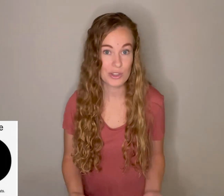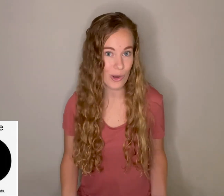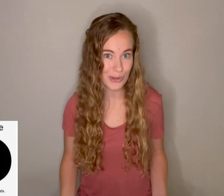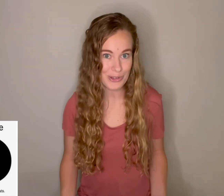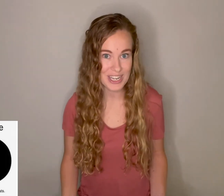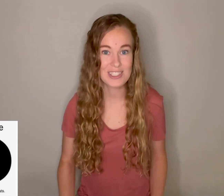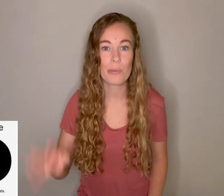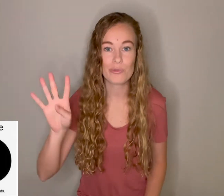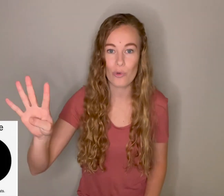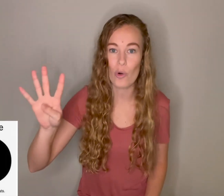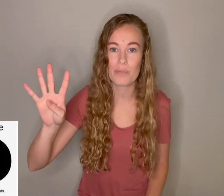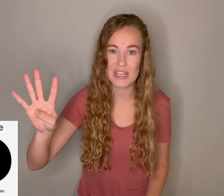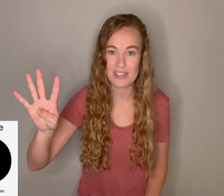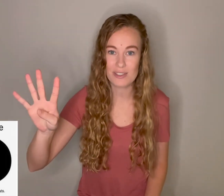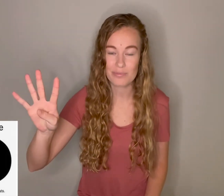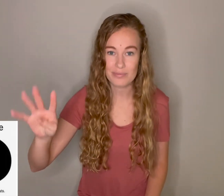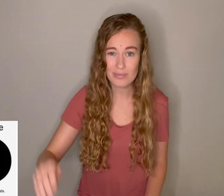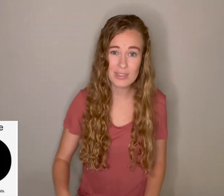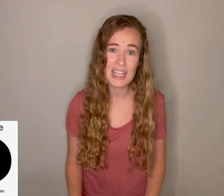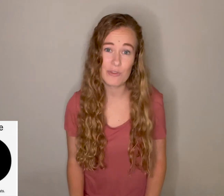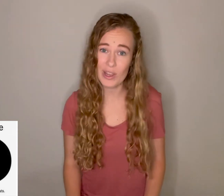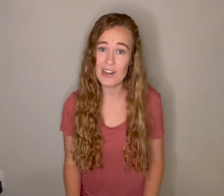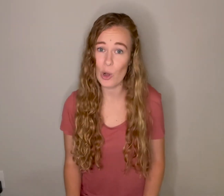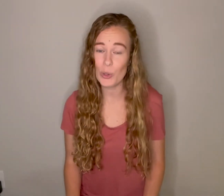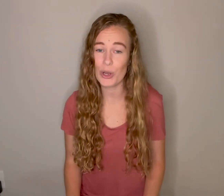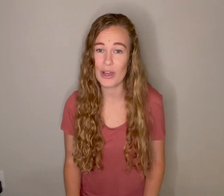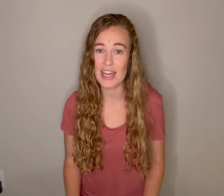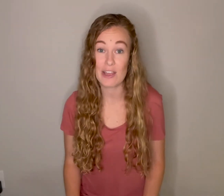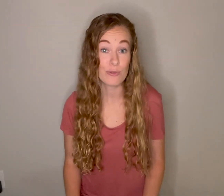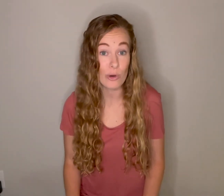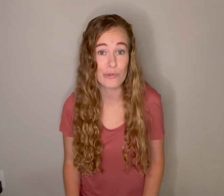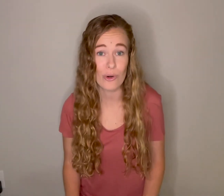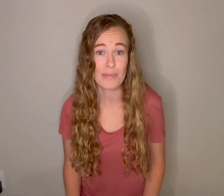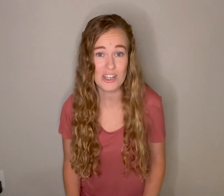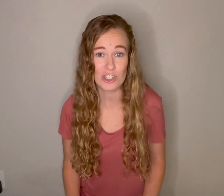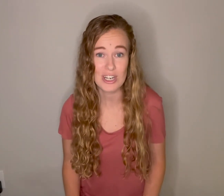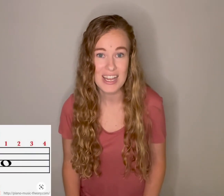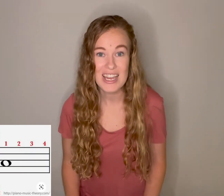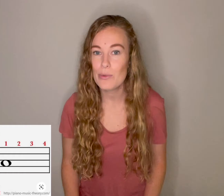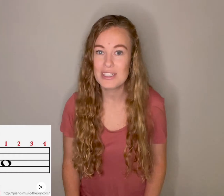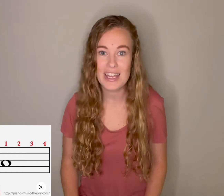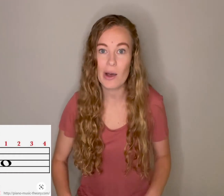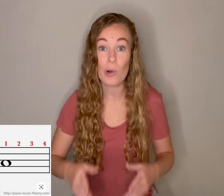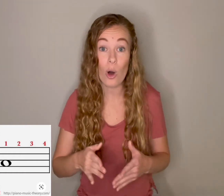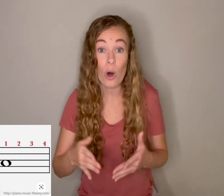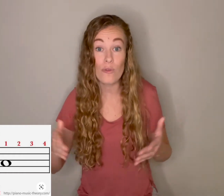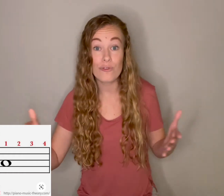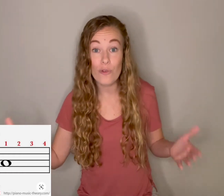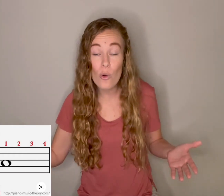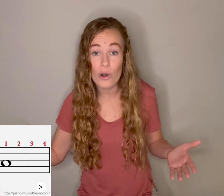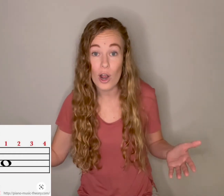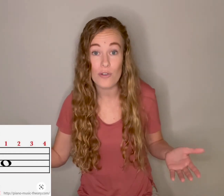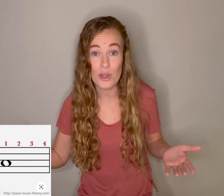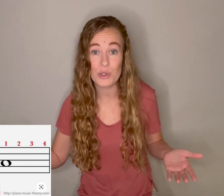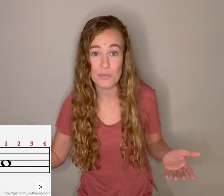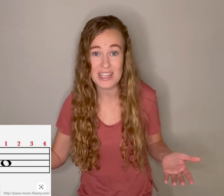whole note takes up four beats. If we had a whole note and a four-four measure, it would take up all four of those beats.